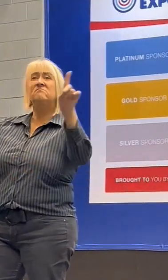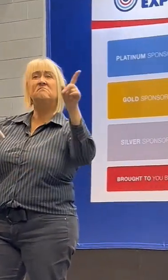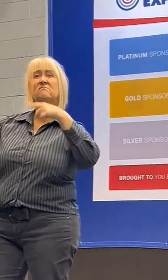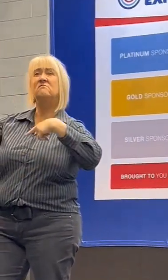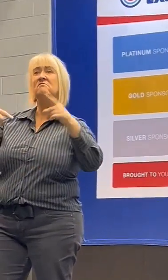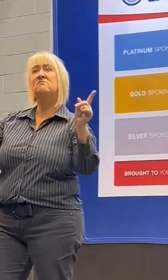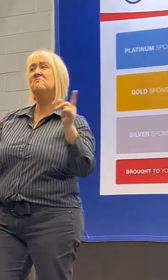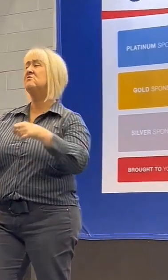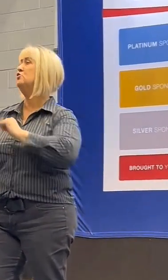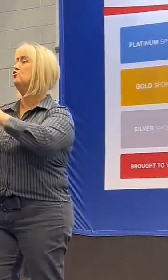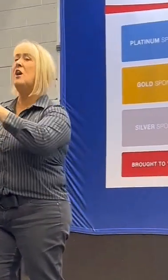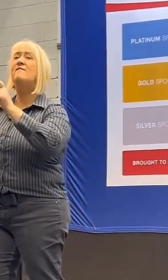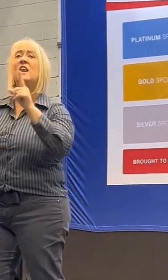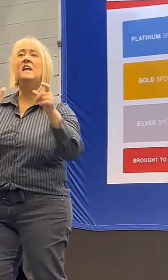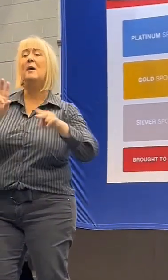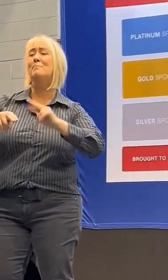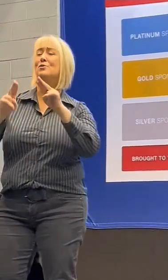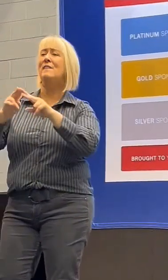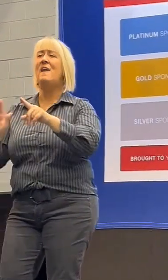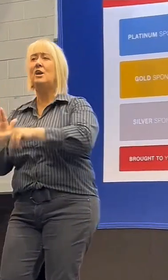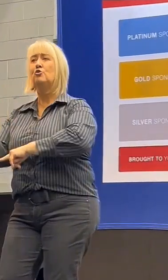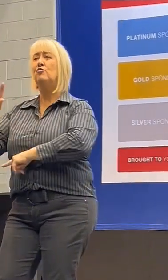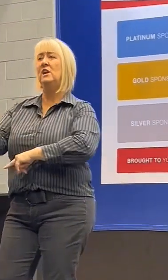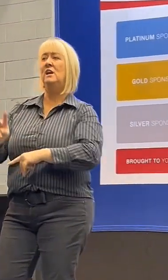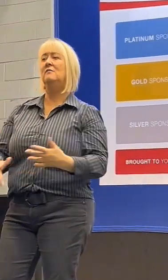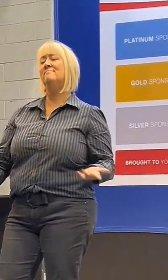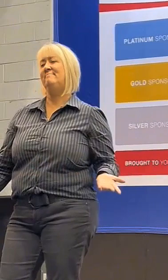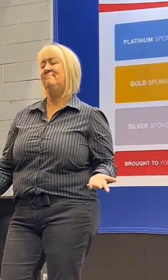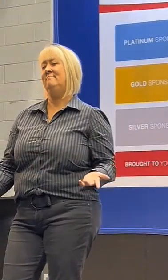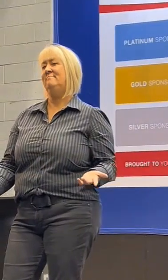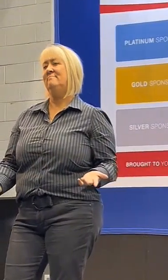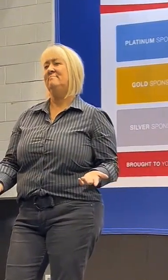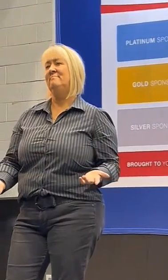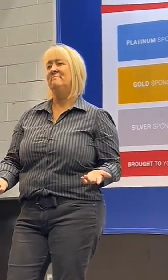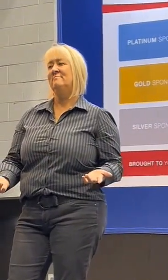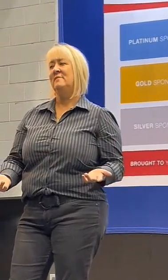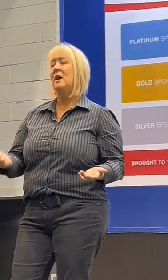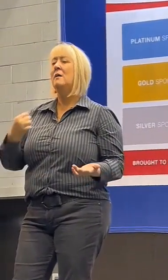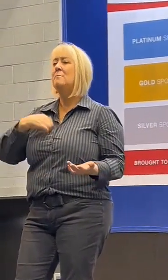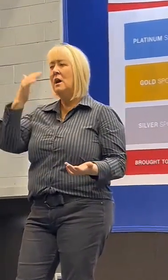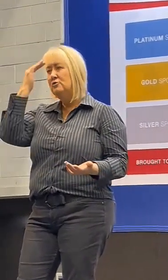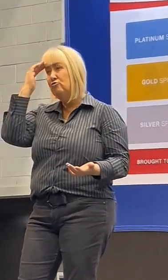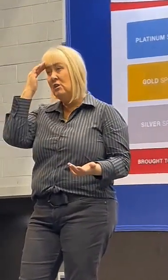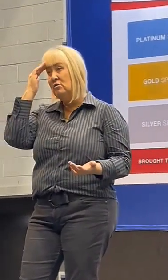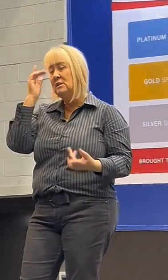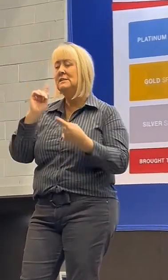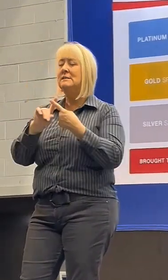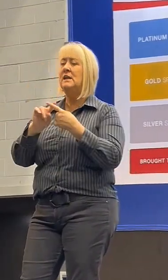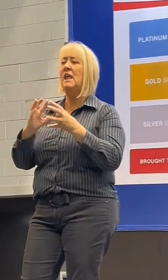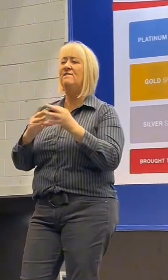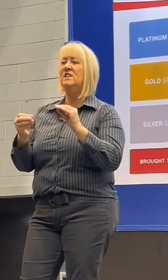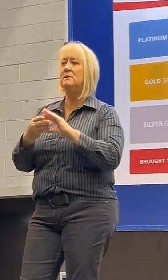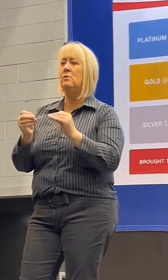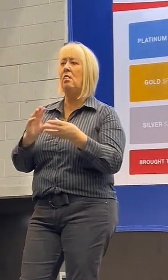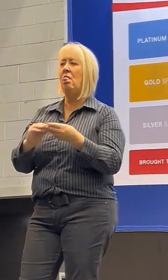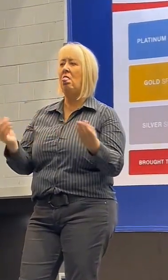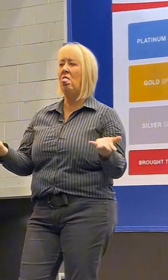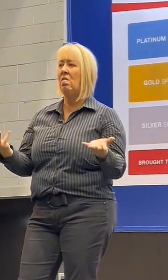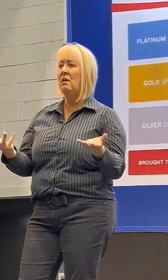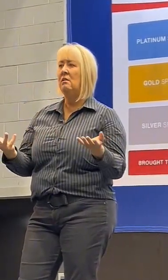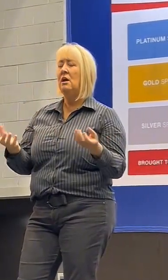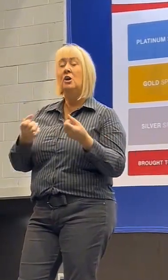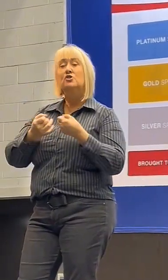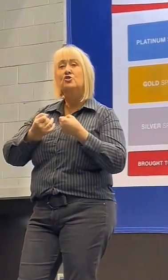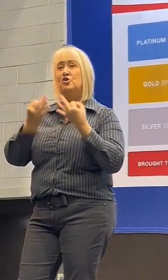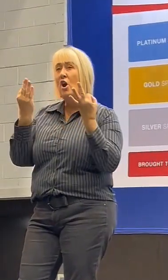building their careers in their 20s. My struggle was, and still is, invisible. The sleepless nights,